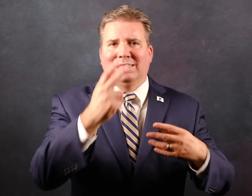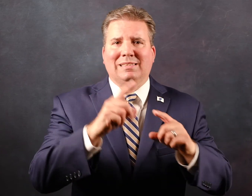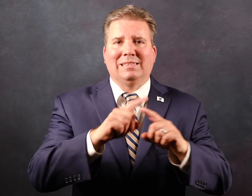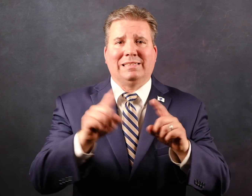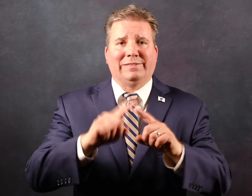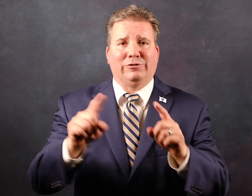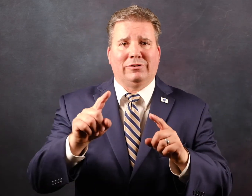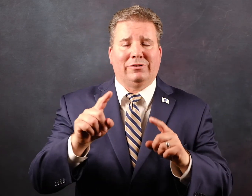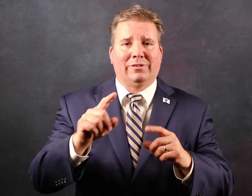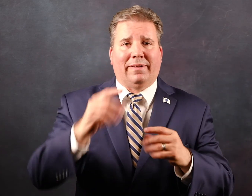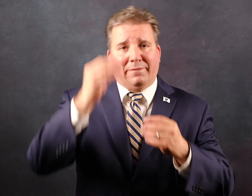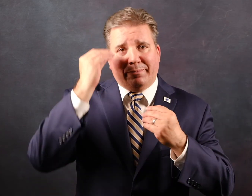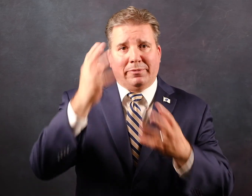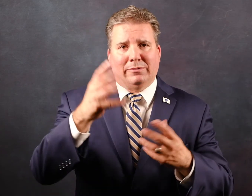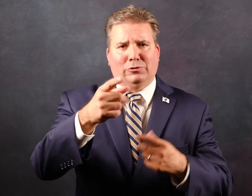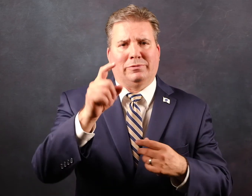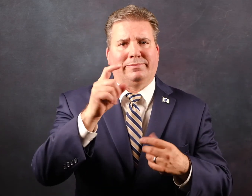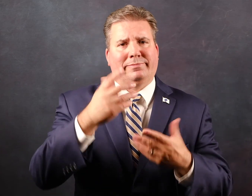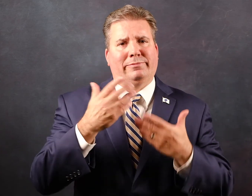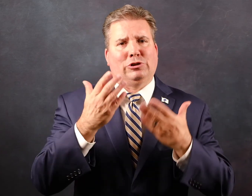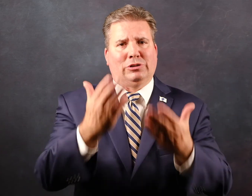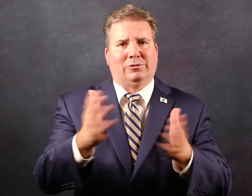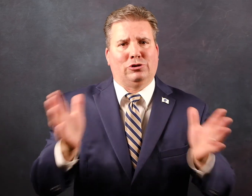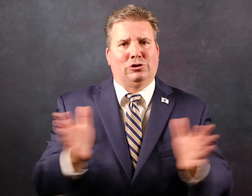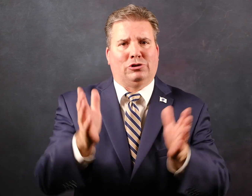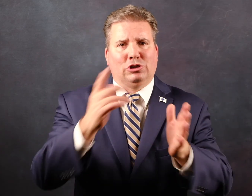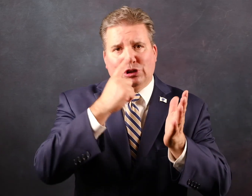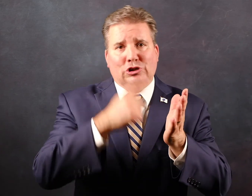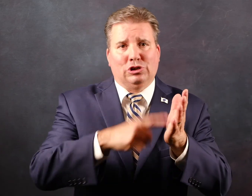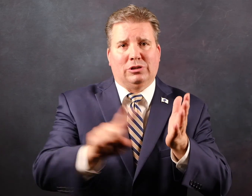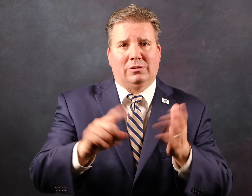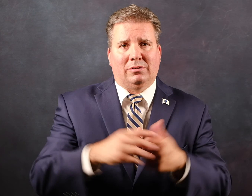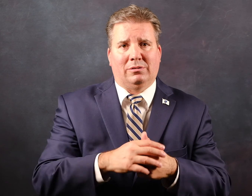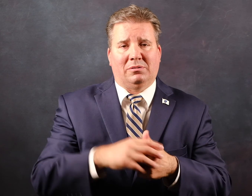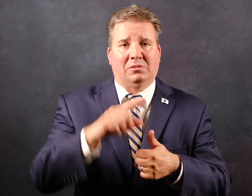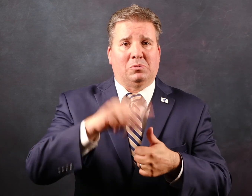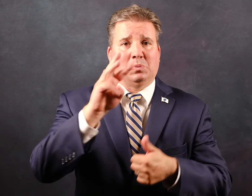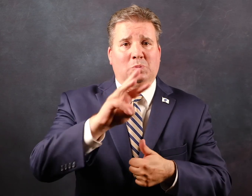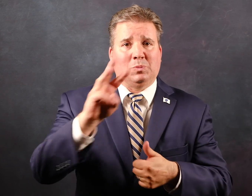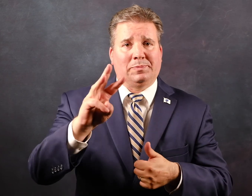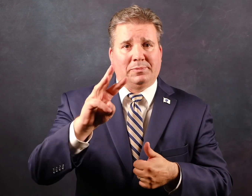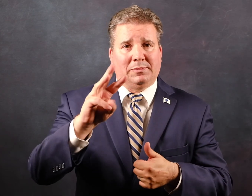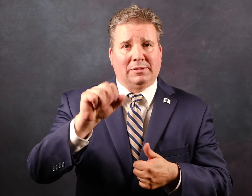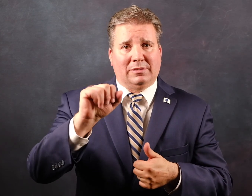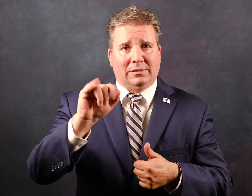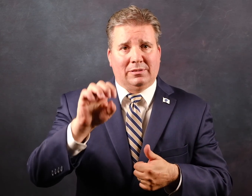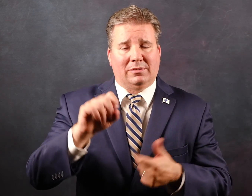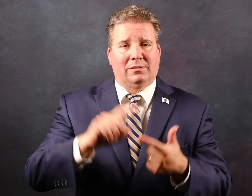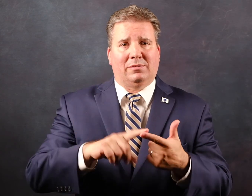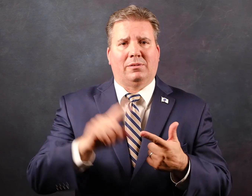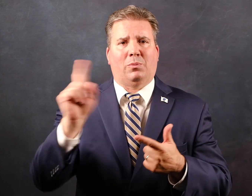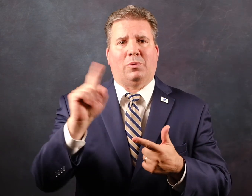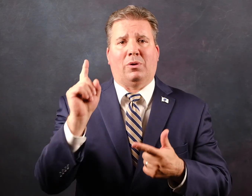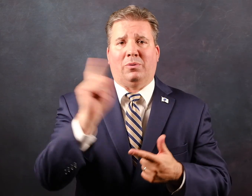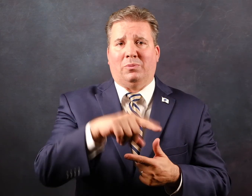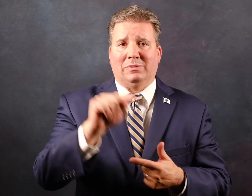on the next slides you will see different information I encourage you to look into this information and the various websites